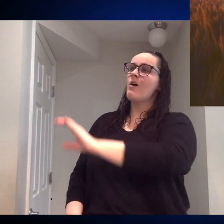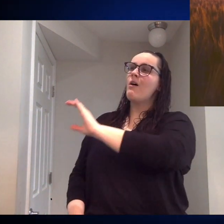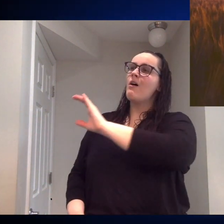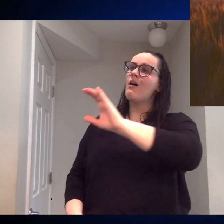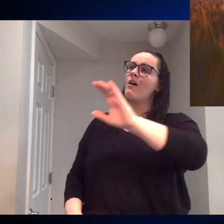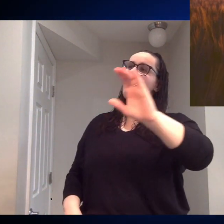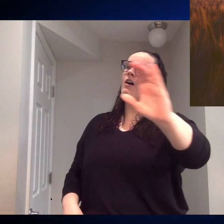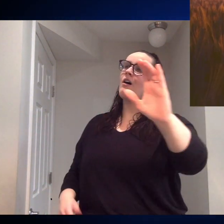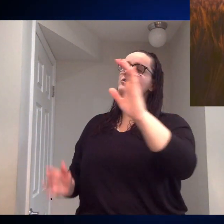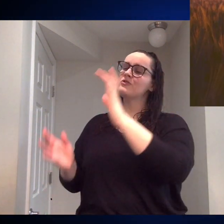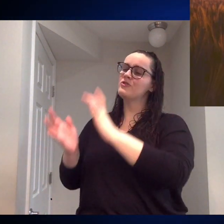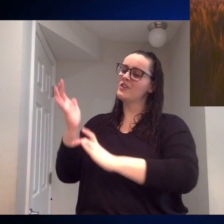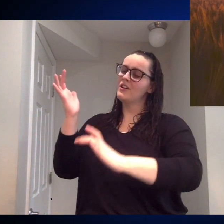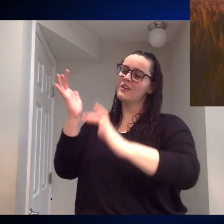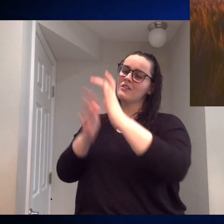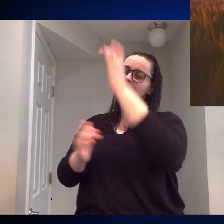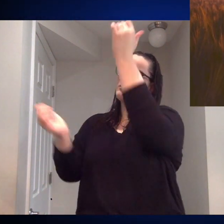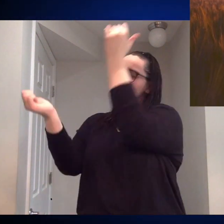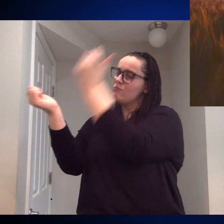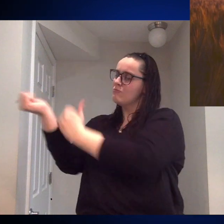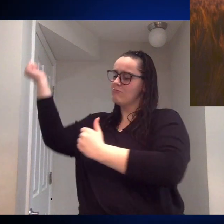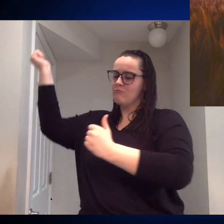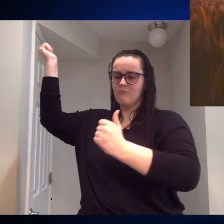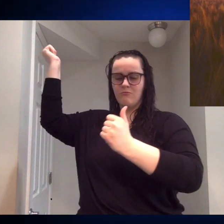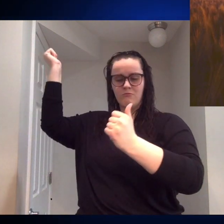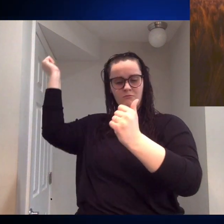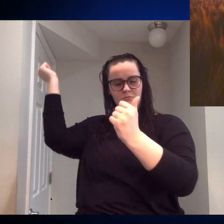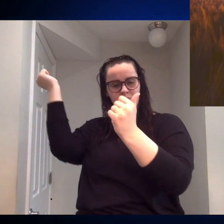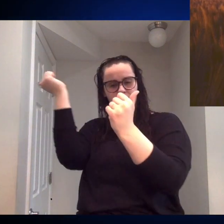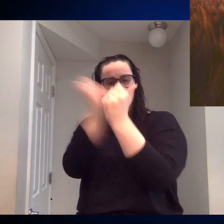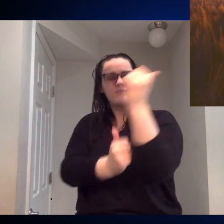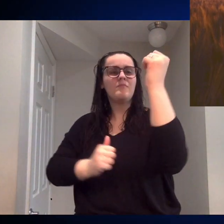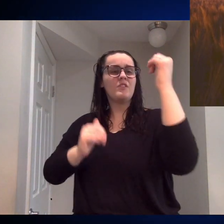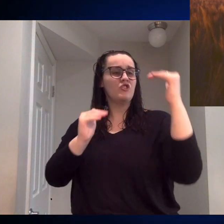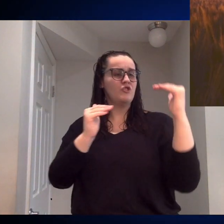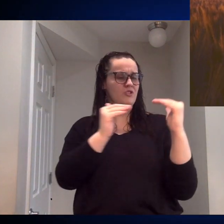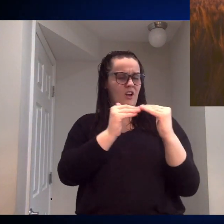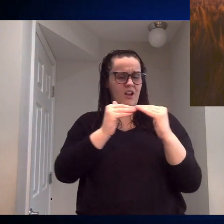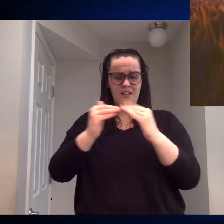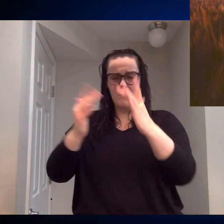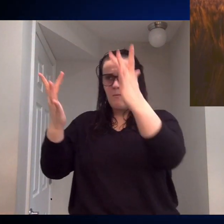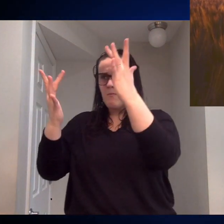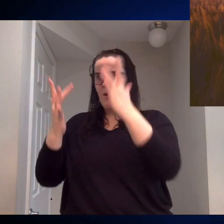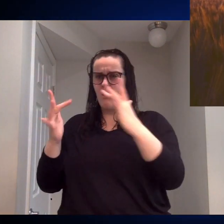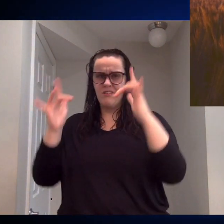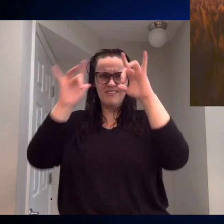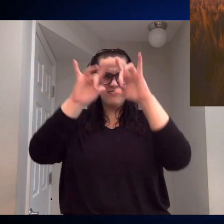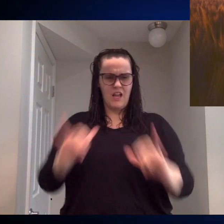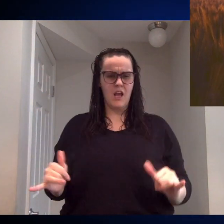Where justice and mercy embrace